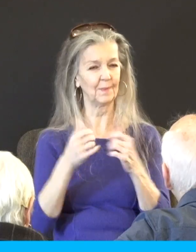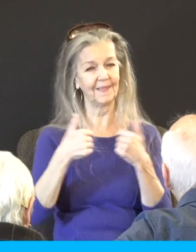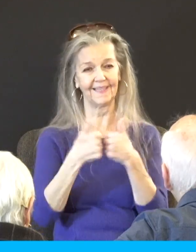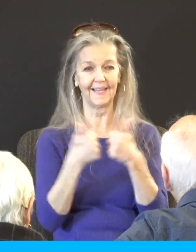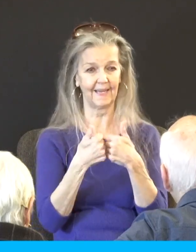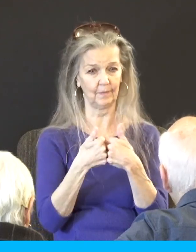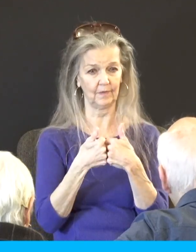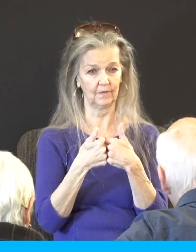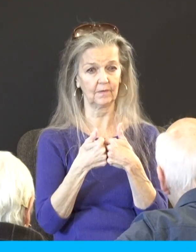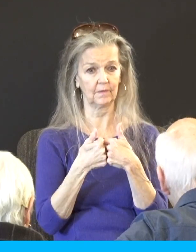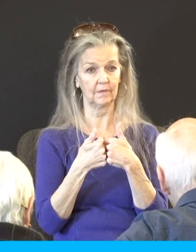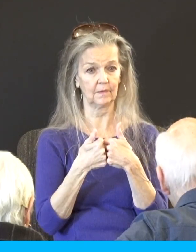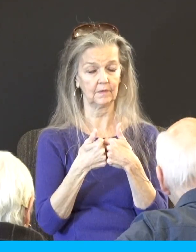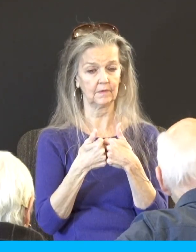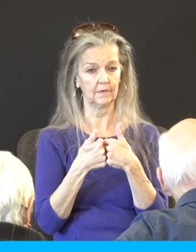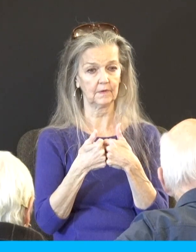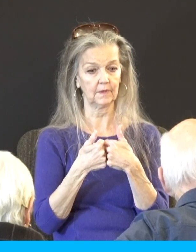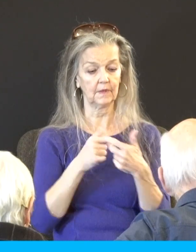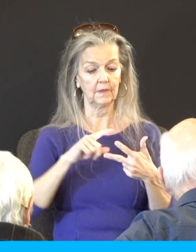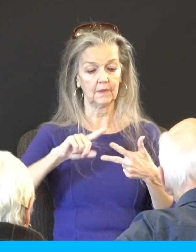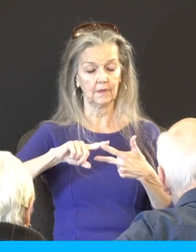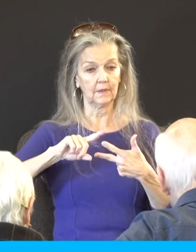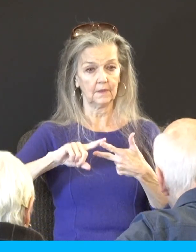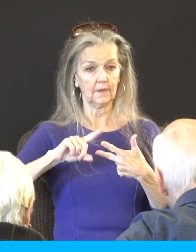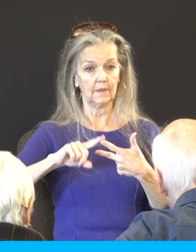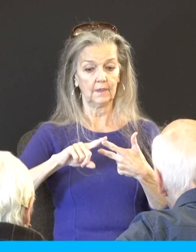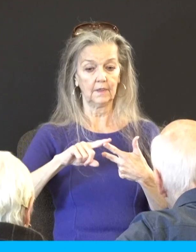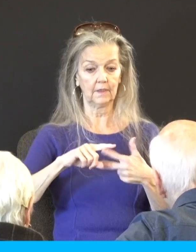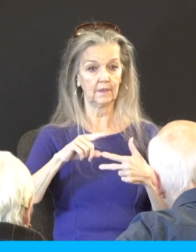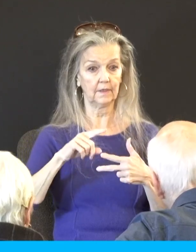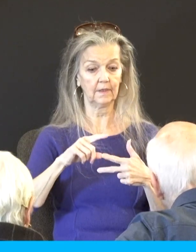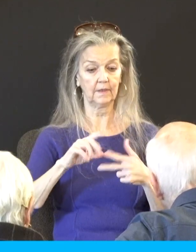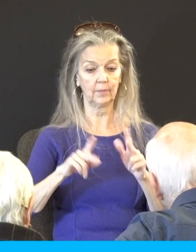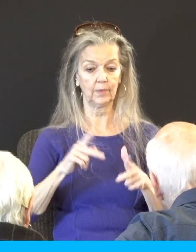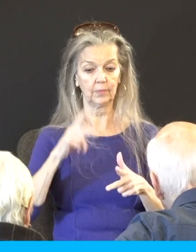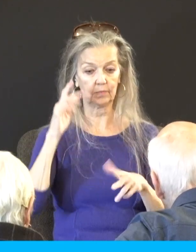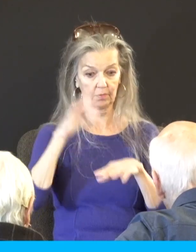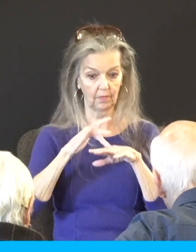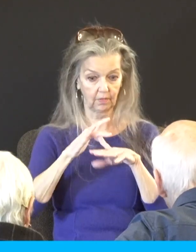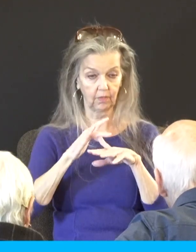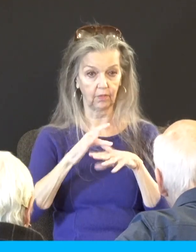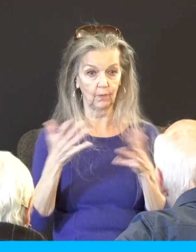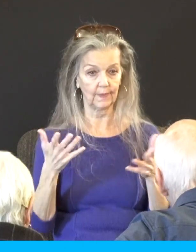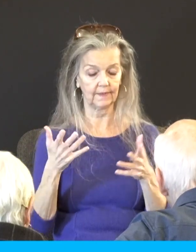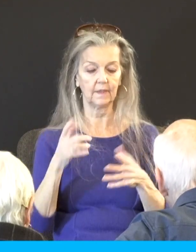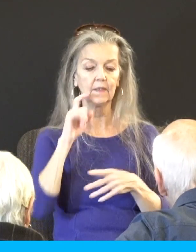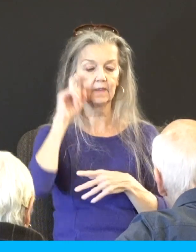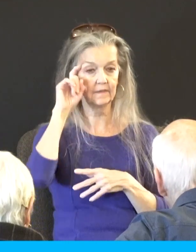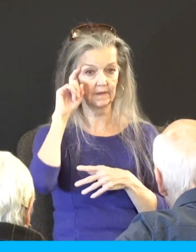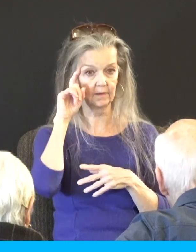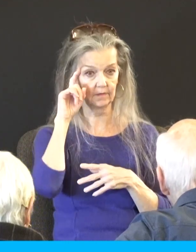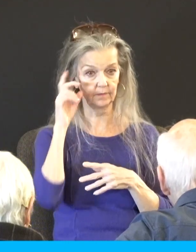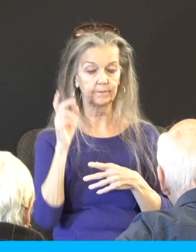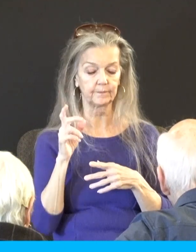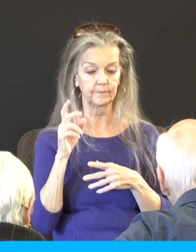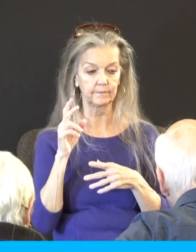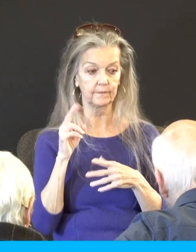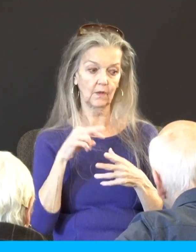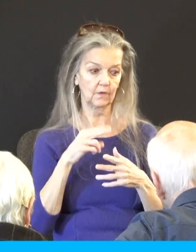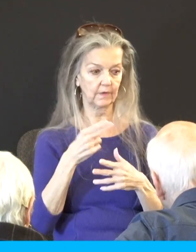Olympics. Second thing they're obsessed with, sex. Look at their history. Third thing they're obsessed